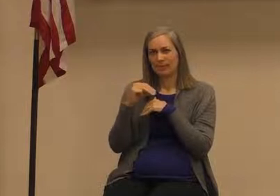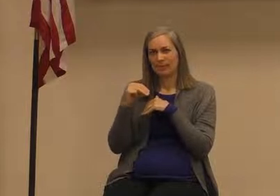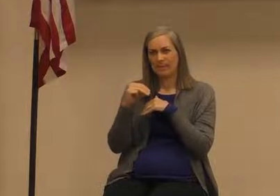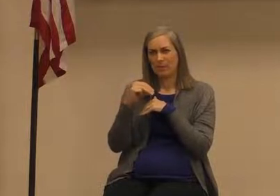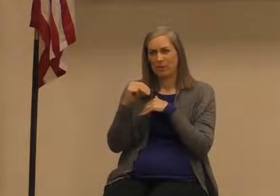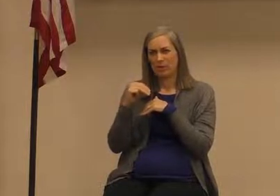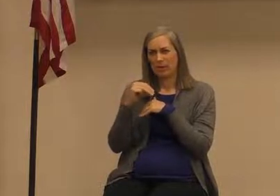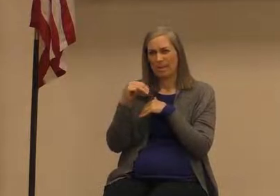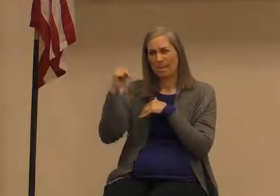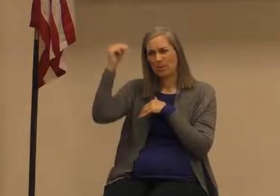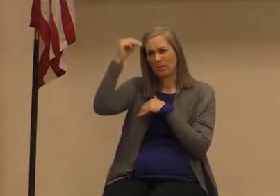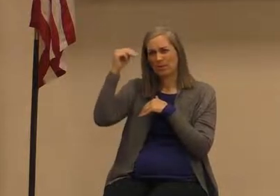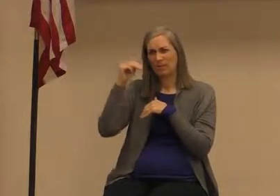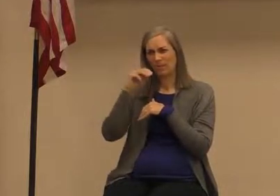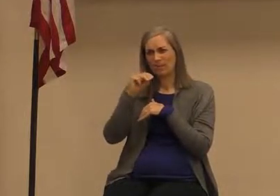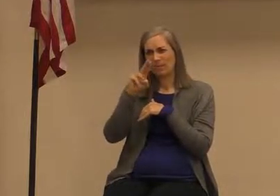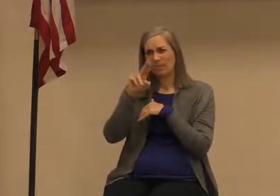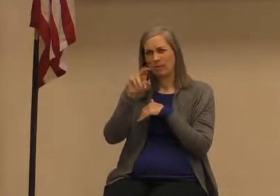you know